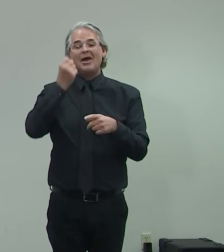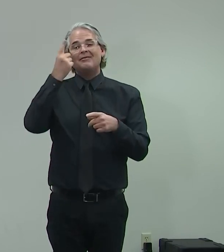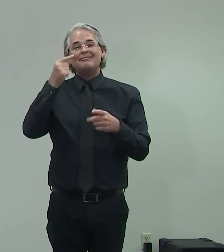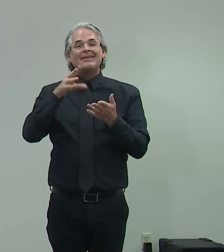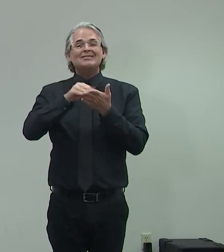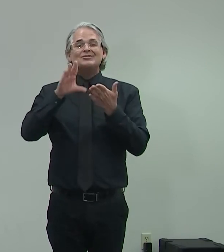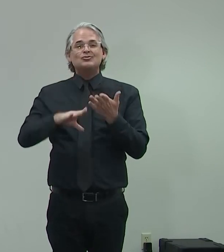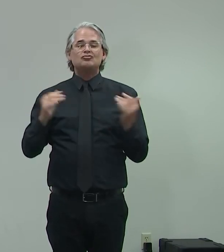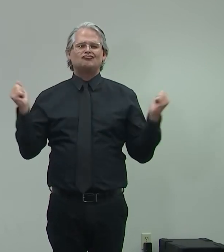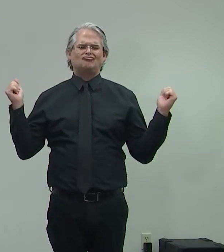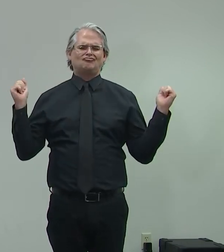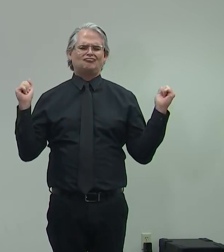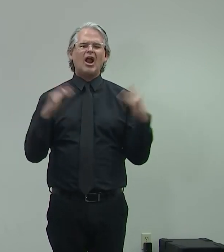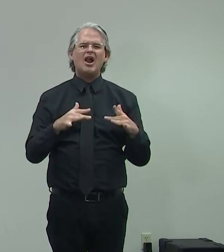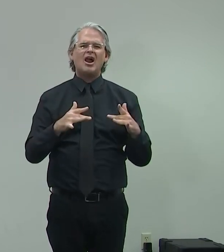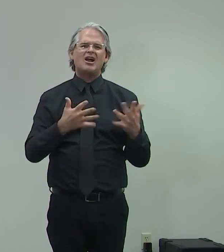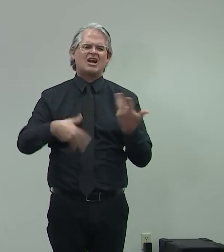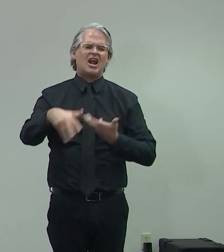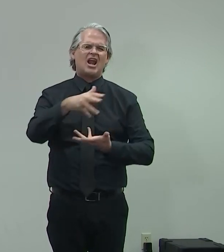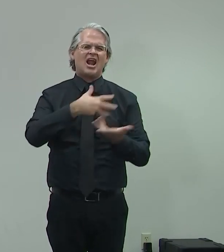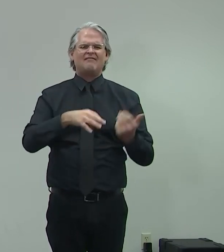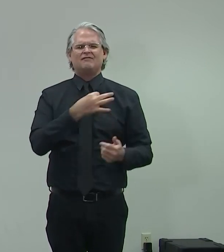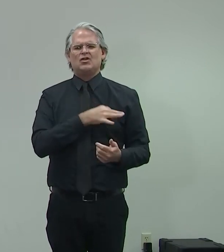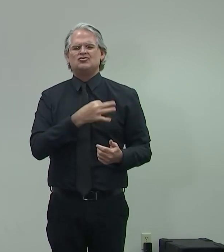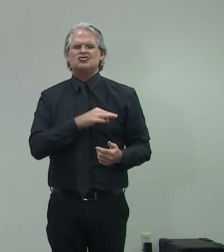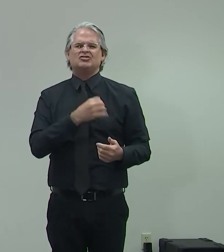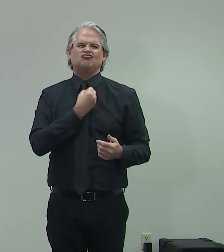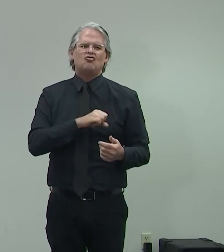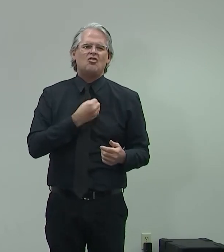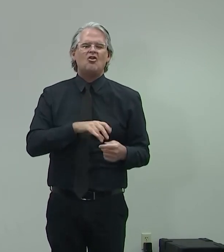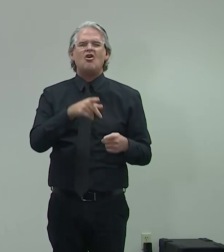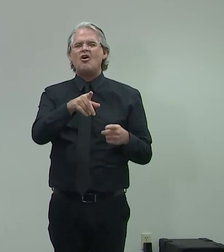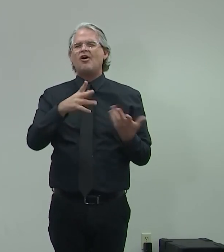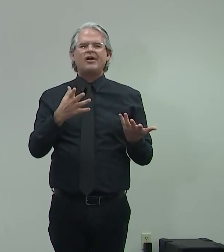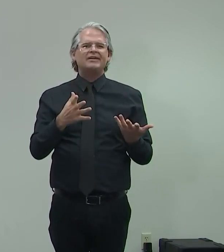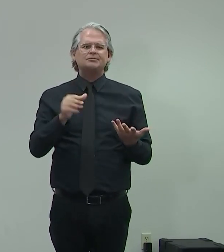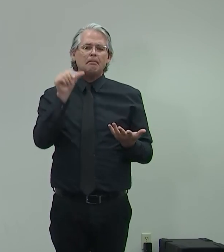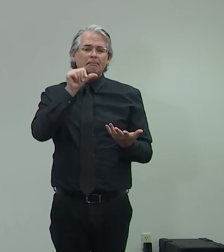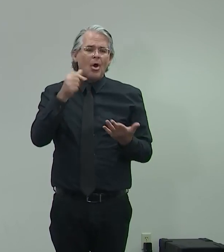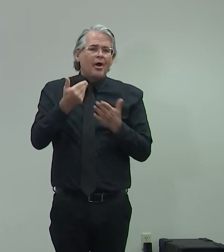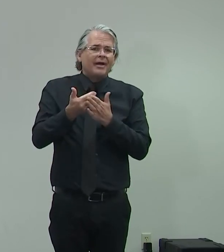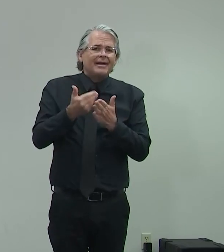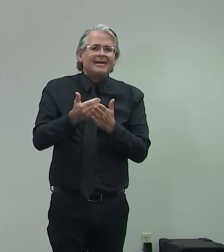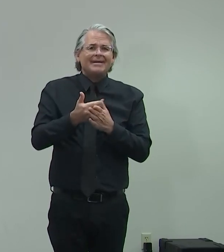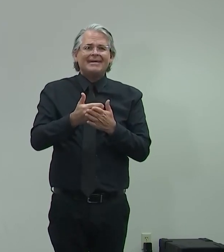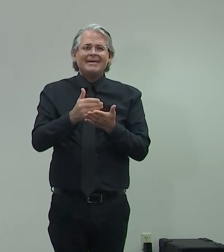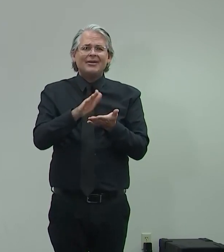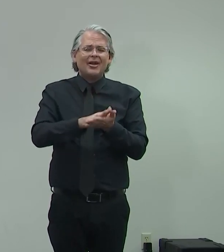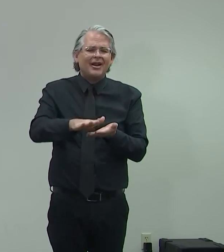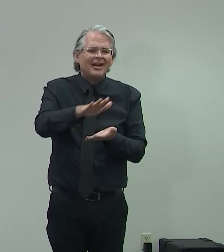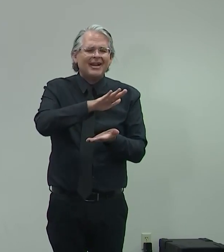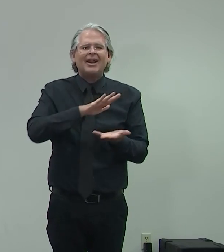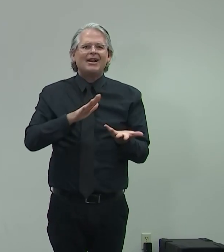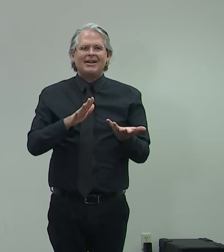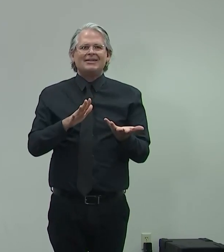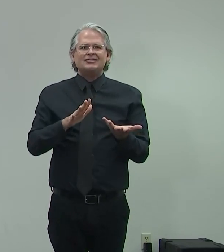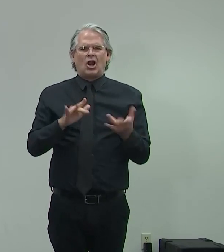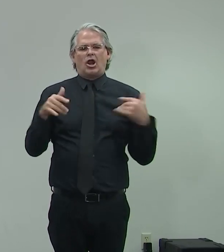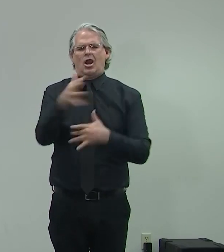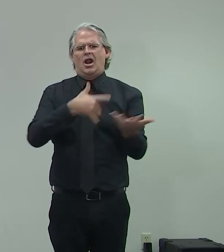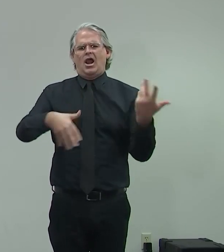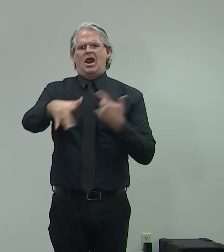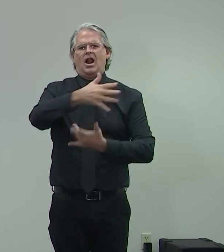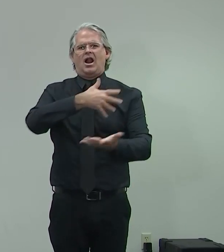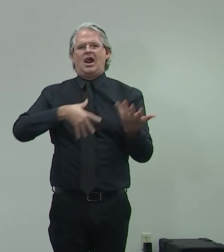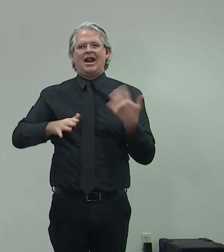together, the fraternities, sorority parties, the bars off campus, they'd have parties and whatnot. And we're encouraging them not to do that. They